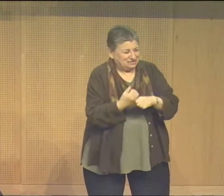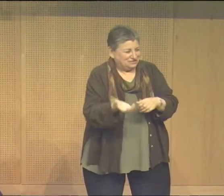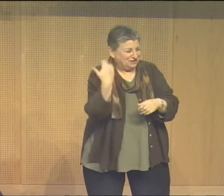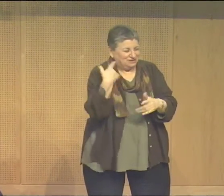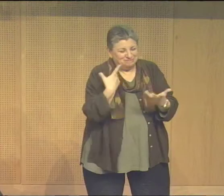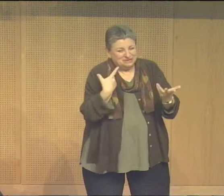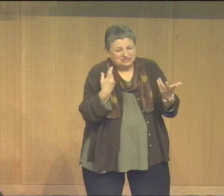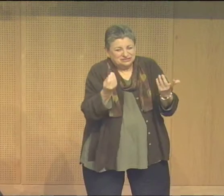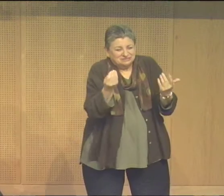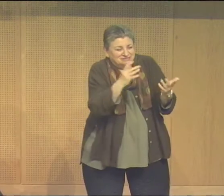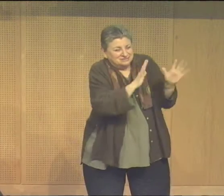now of course